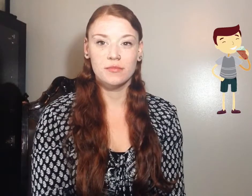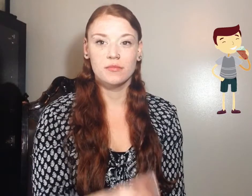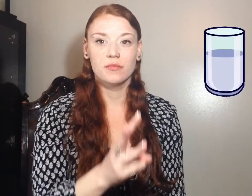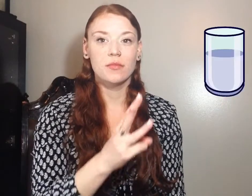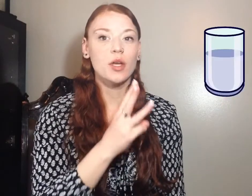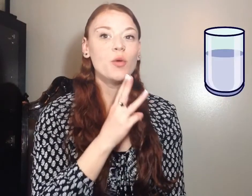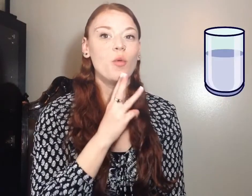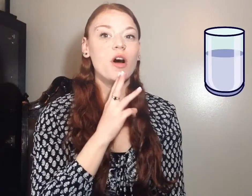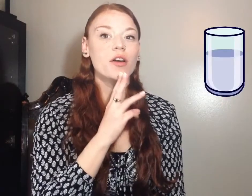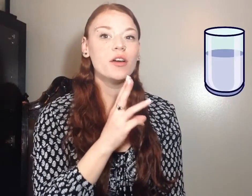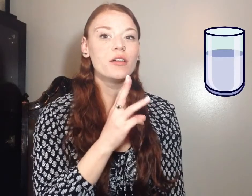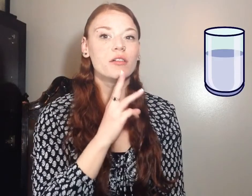Water.